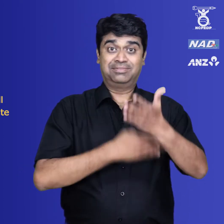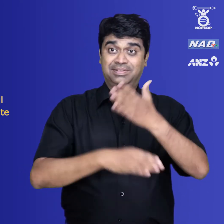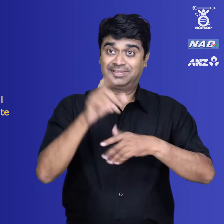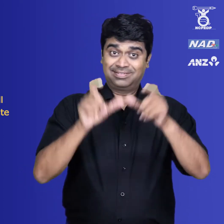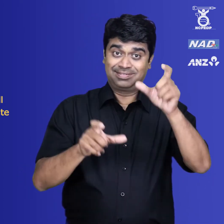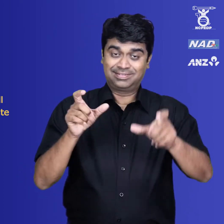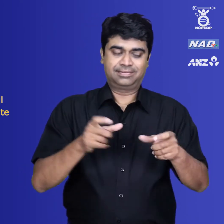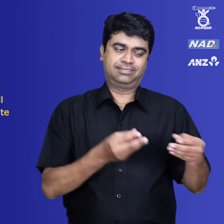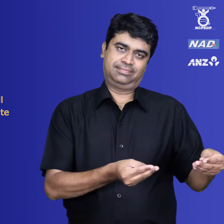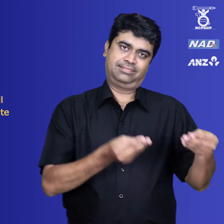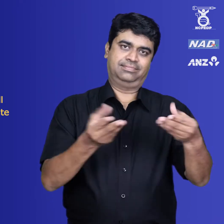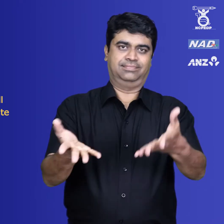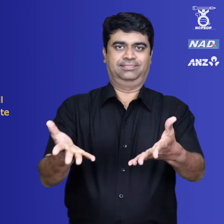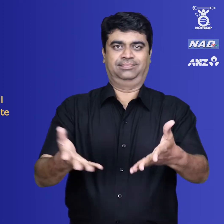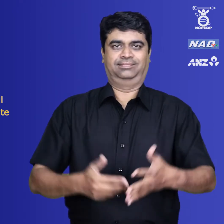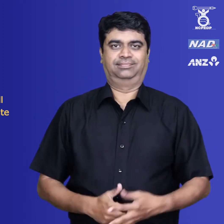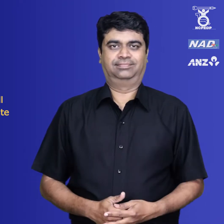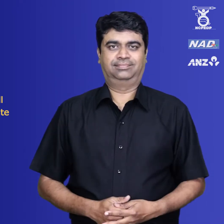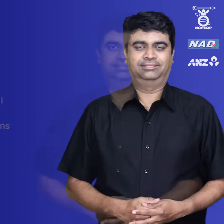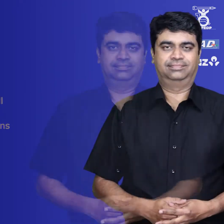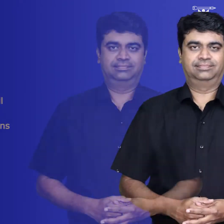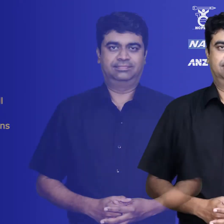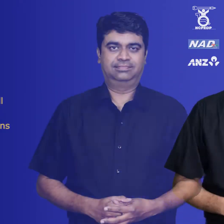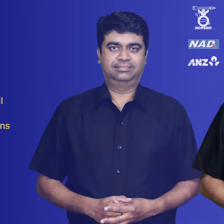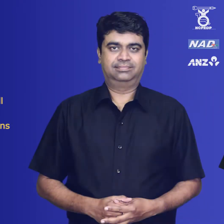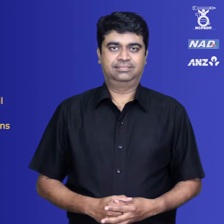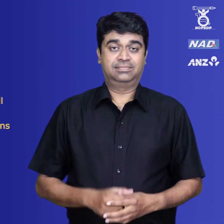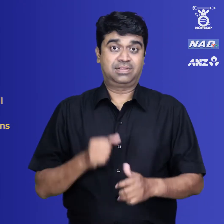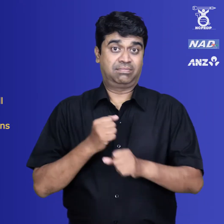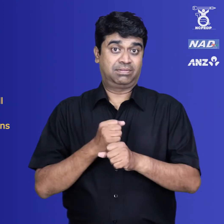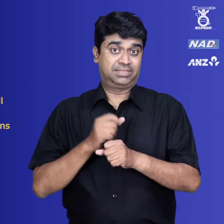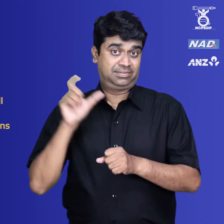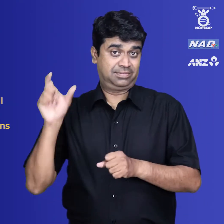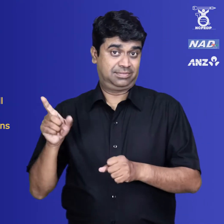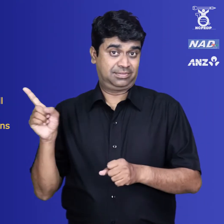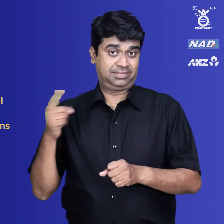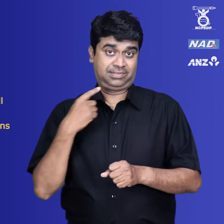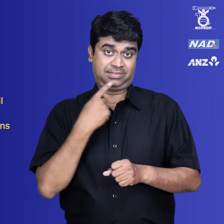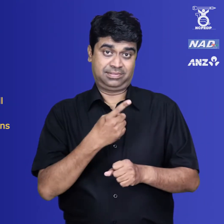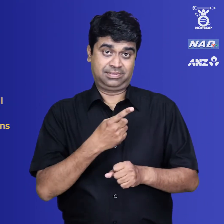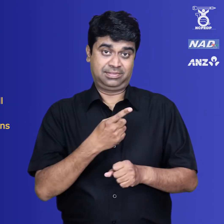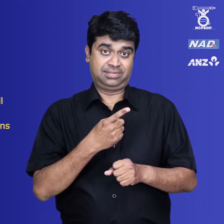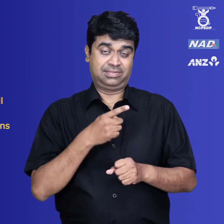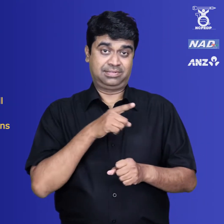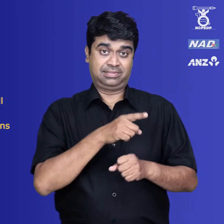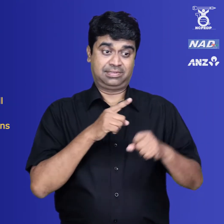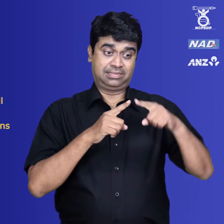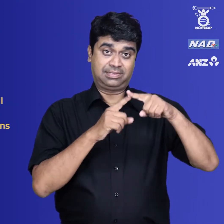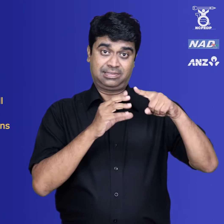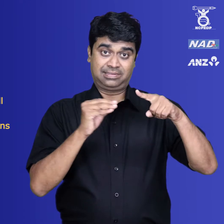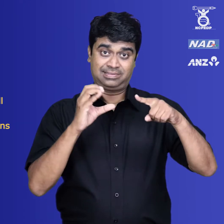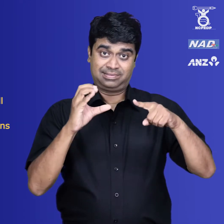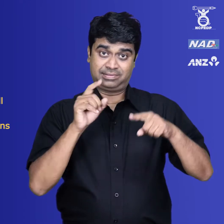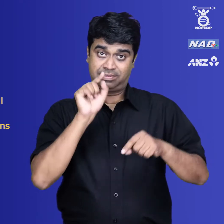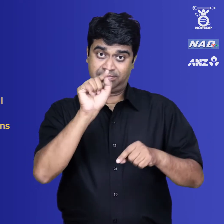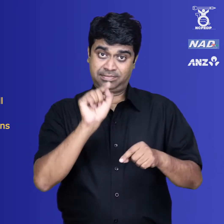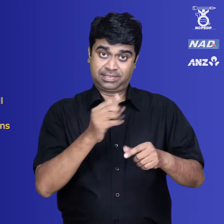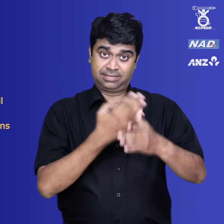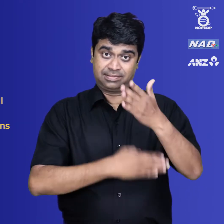competent to issue the Certificate of Disability. The appropriate government shall also notify the